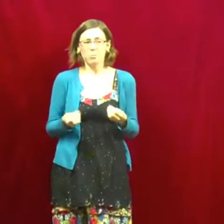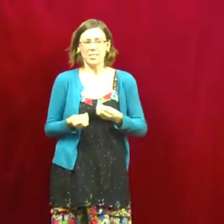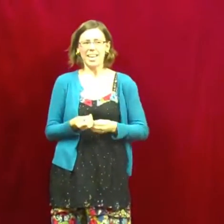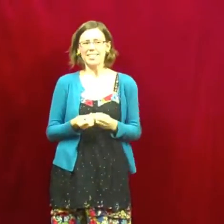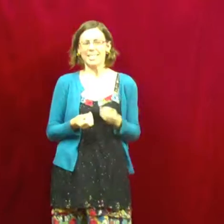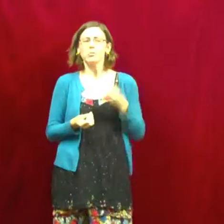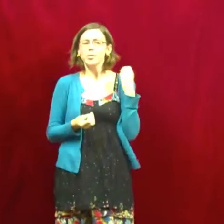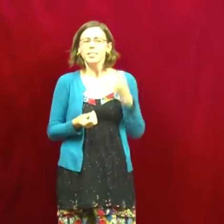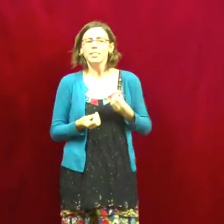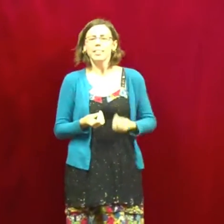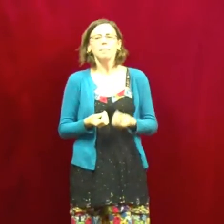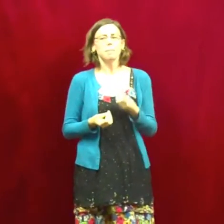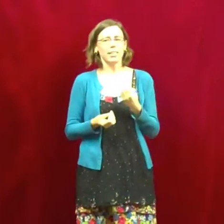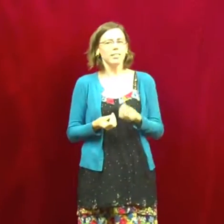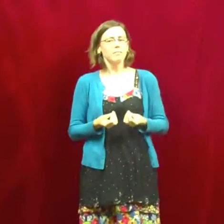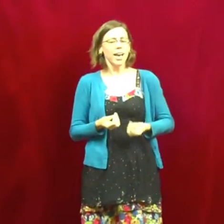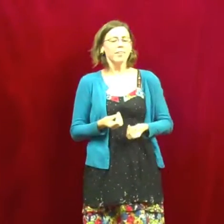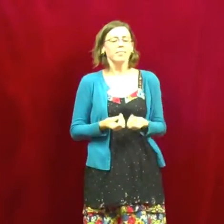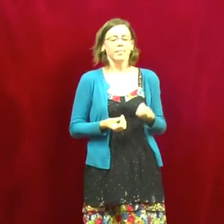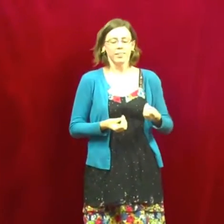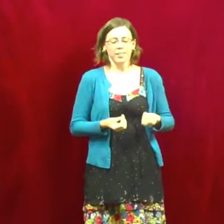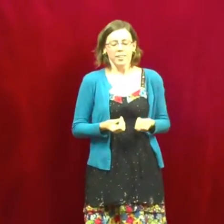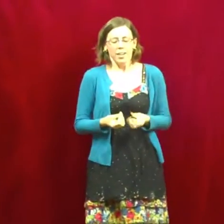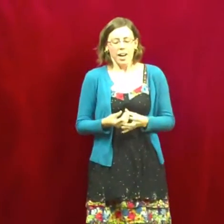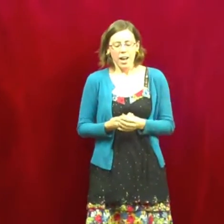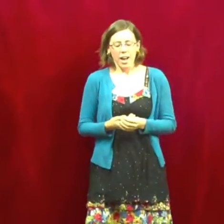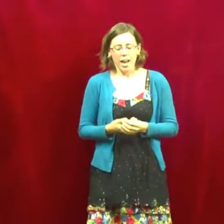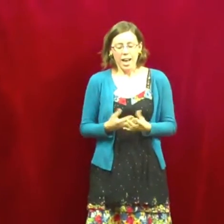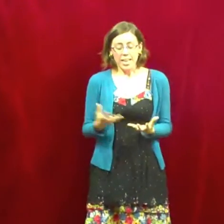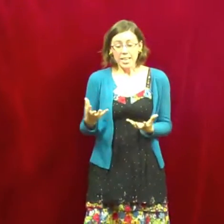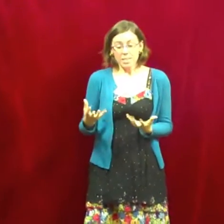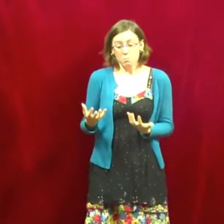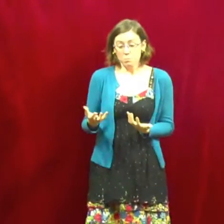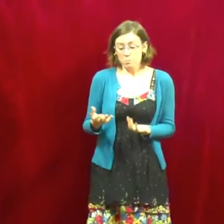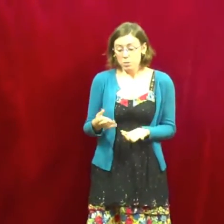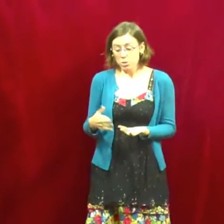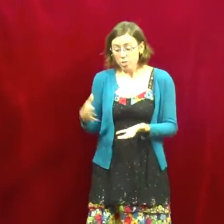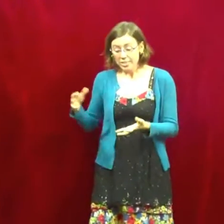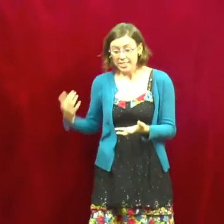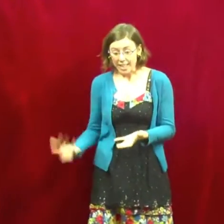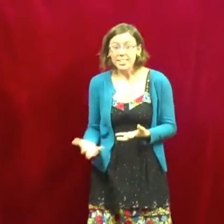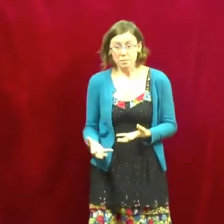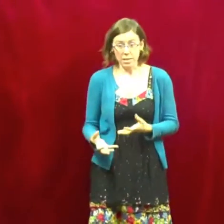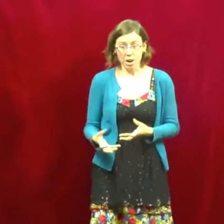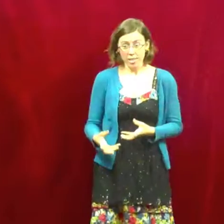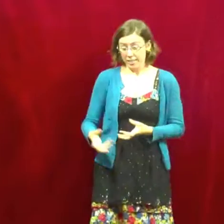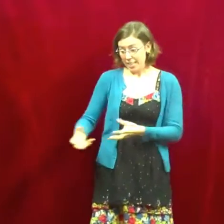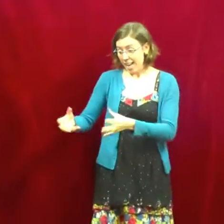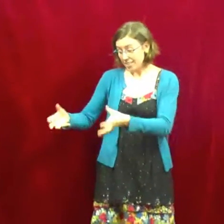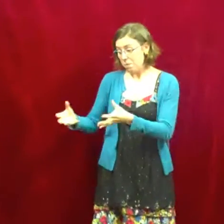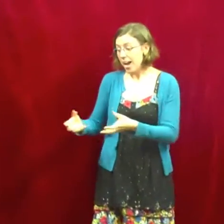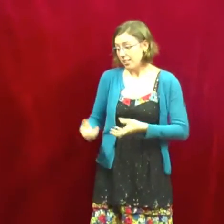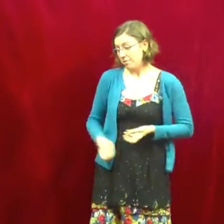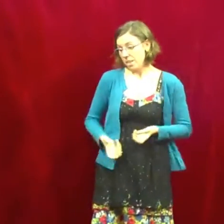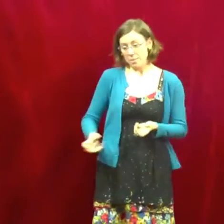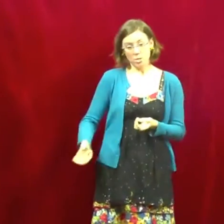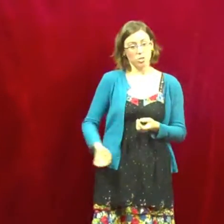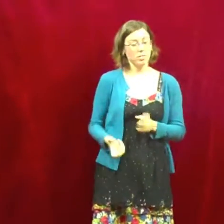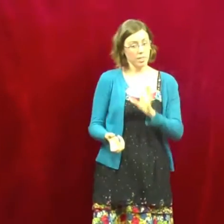was less interested in it because of that. Uh, and he starts selling me on it. Like, he has a pile of them and he's just like,